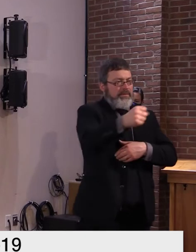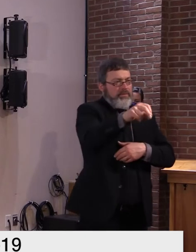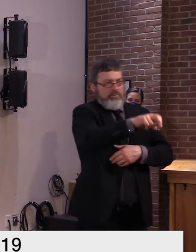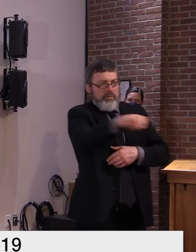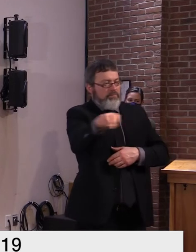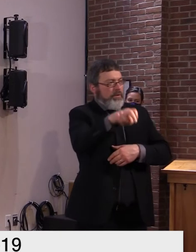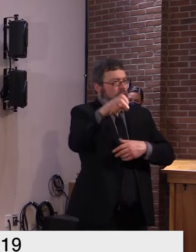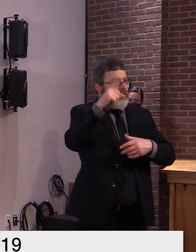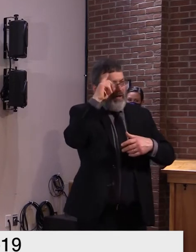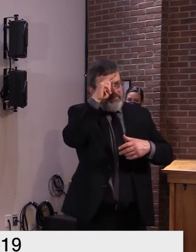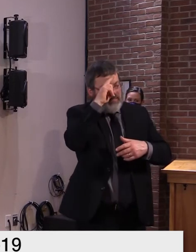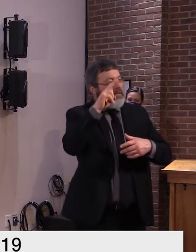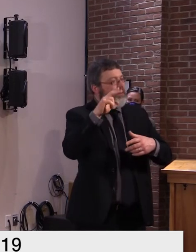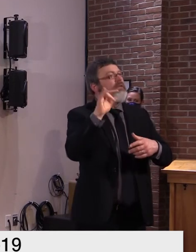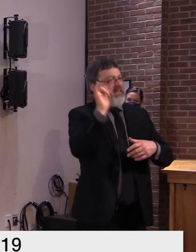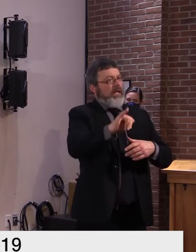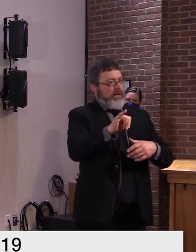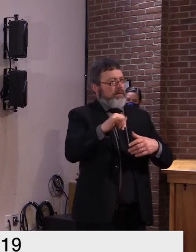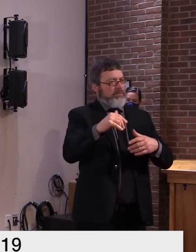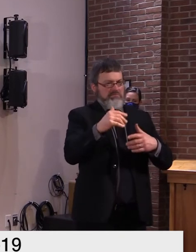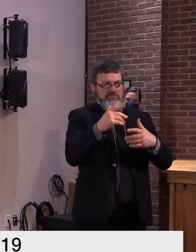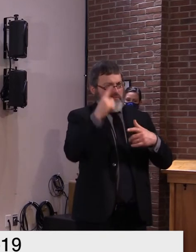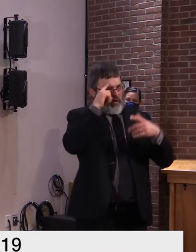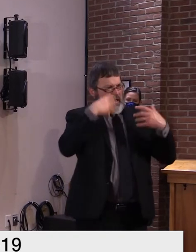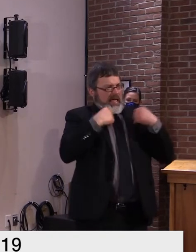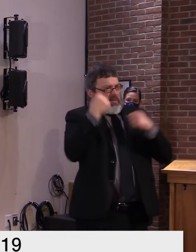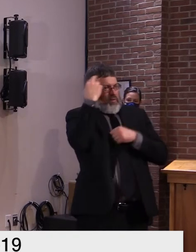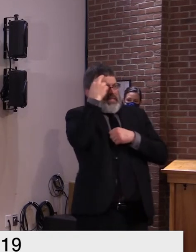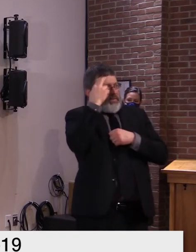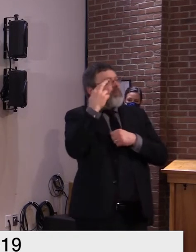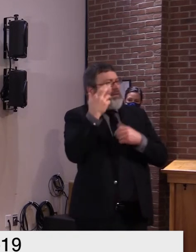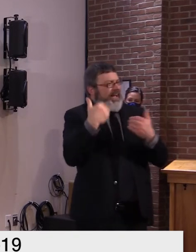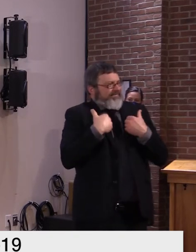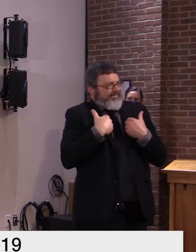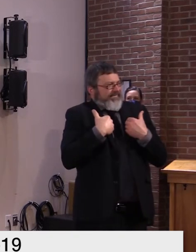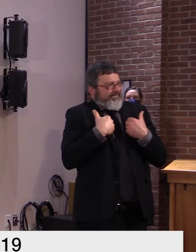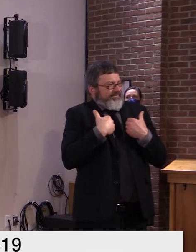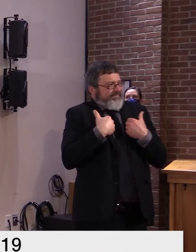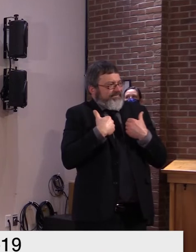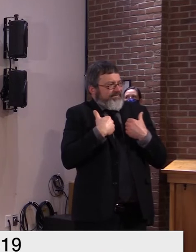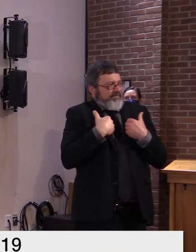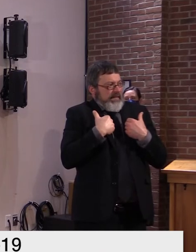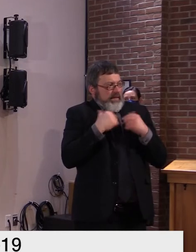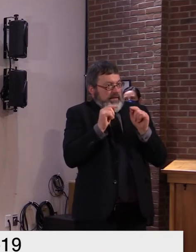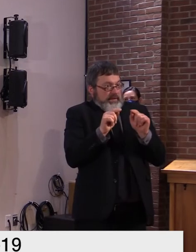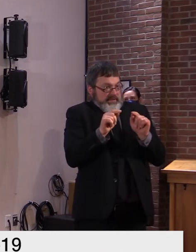understand how murky and muddy that might seem and counterintuitive that might be